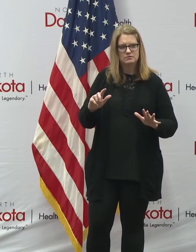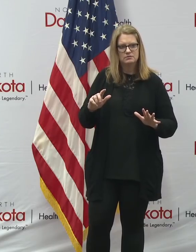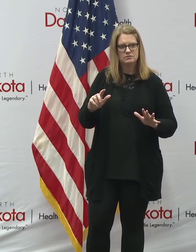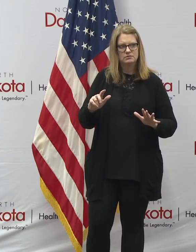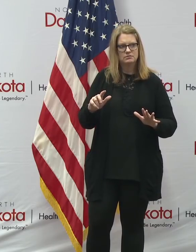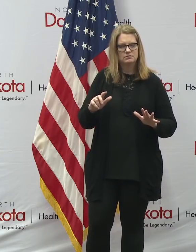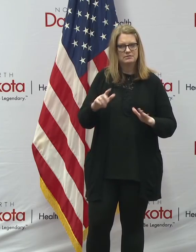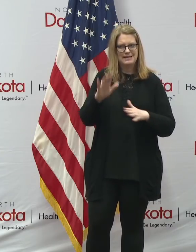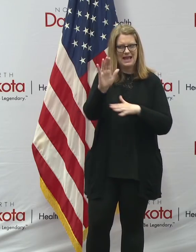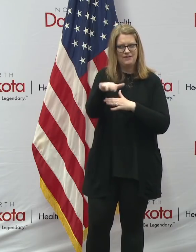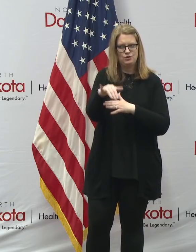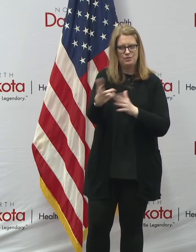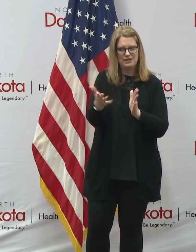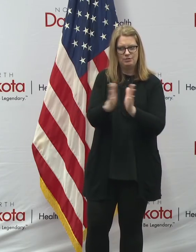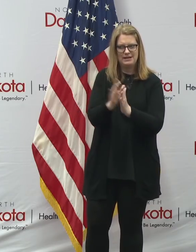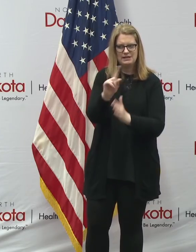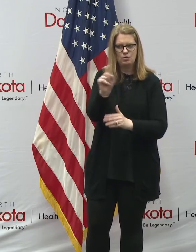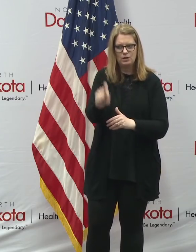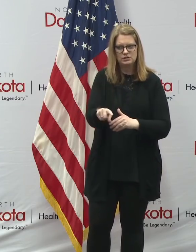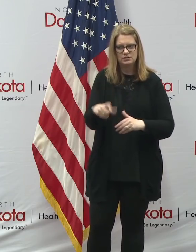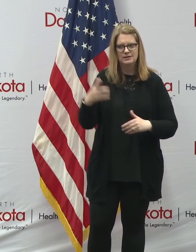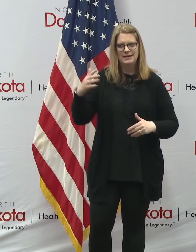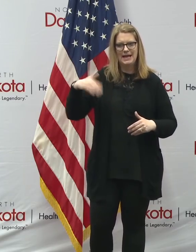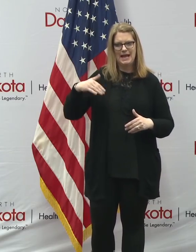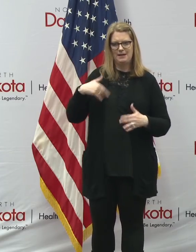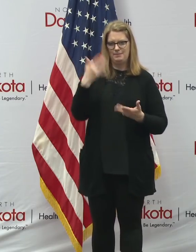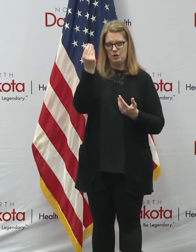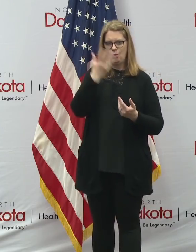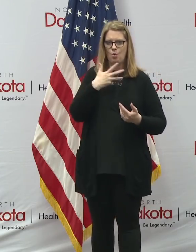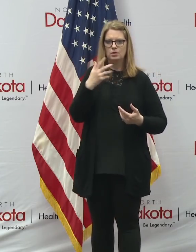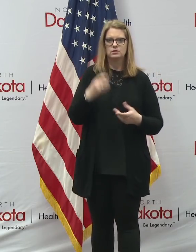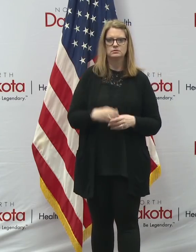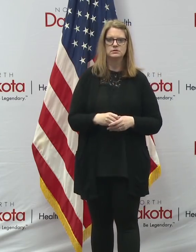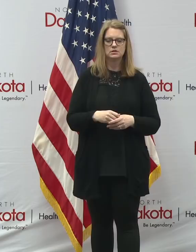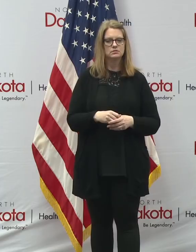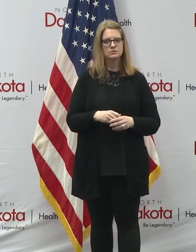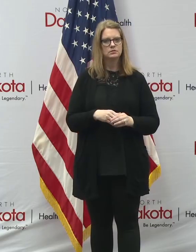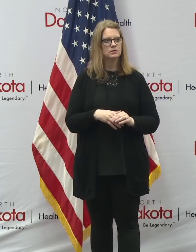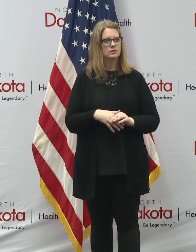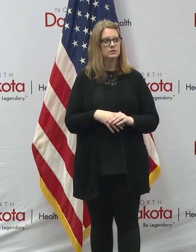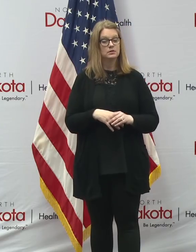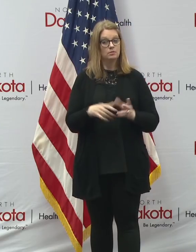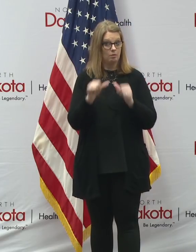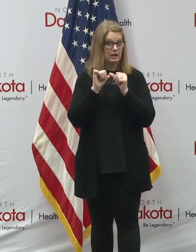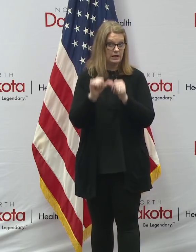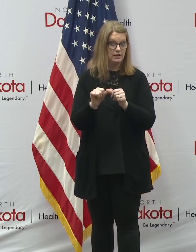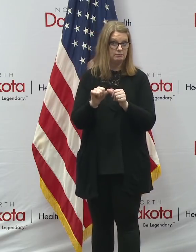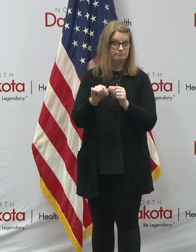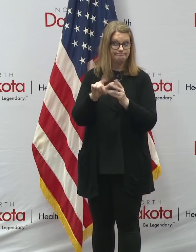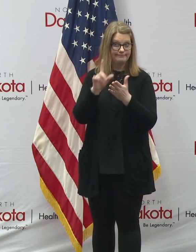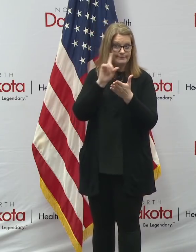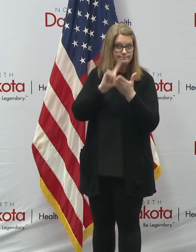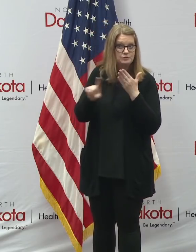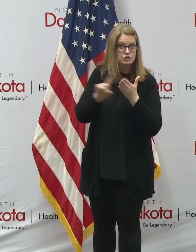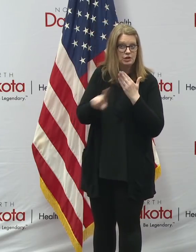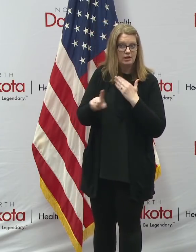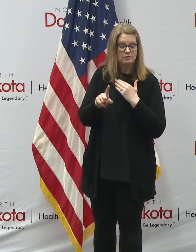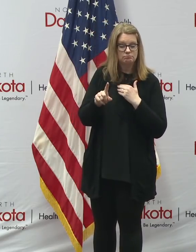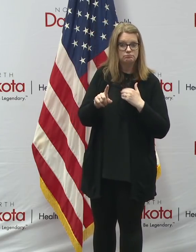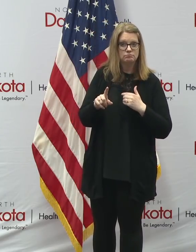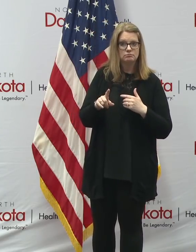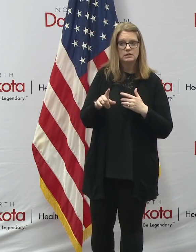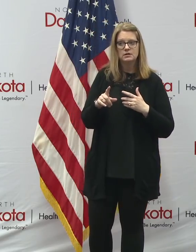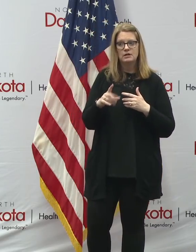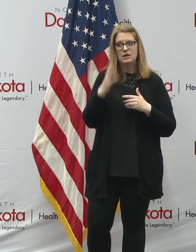the afternoon that you asked me the question. I just hadn't been briefed on it. So, again, we'll keep track on that one down, but I know there's